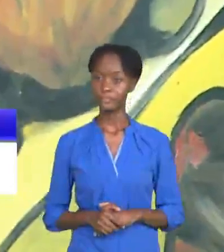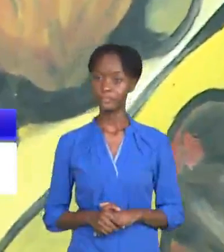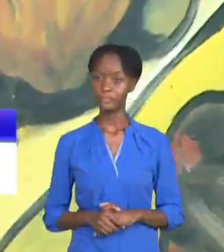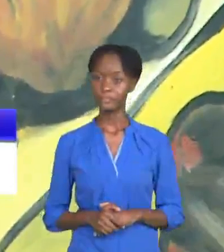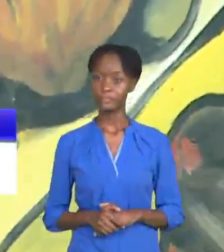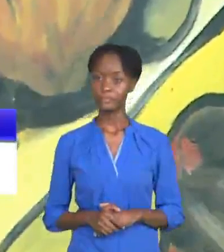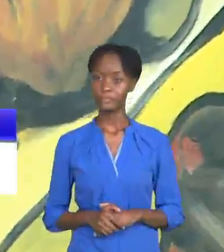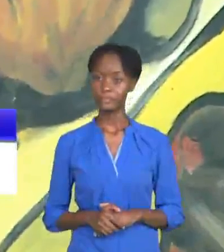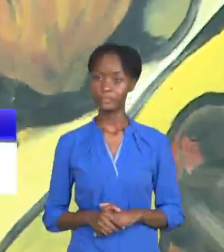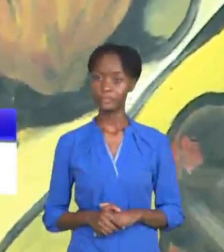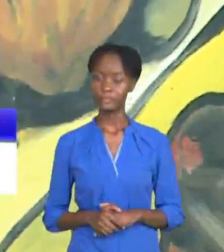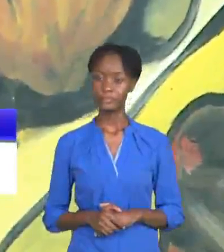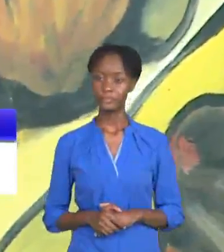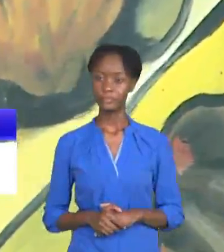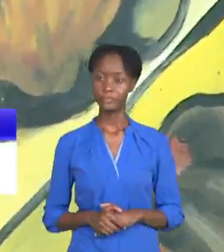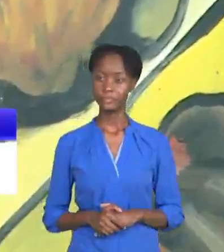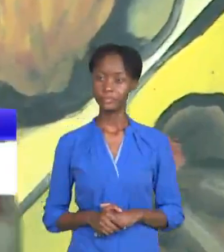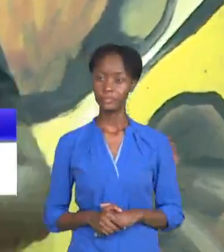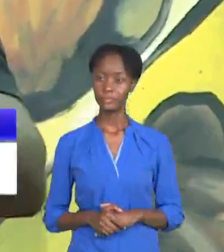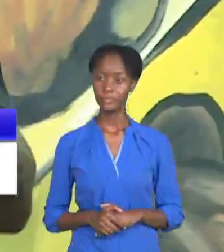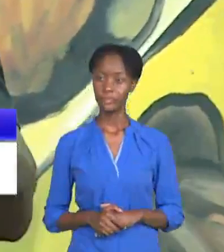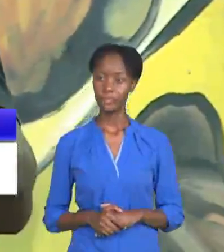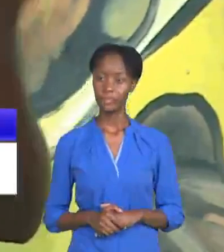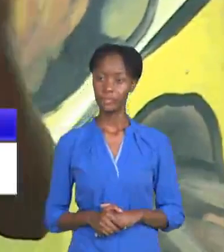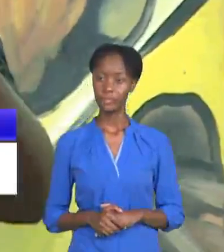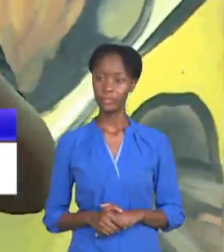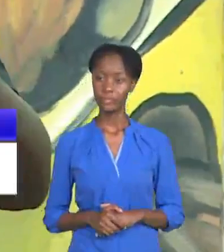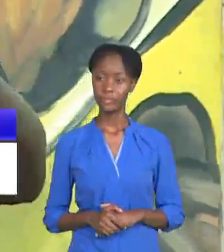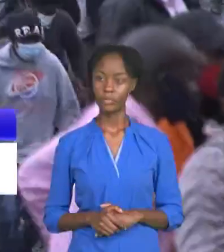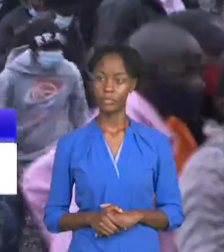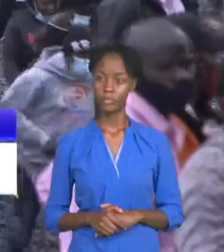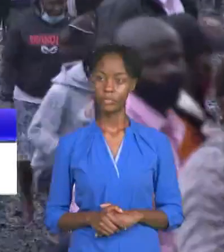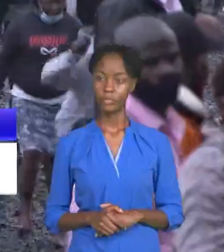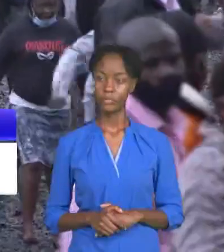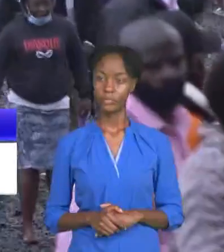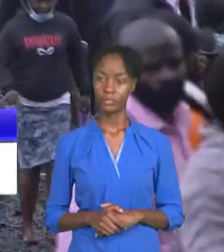you see our eyes work even as our ears that's the most important thing for us